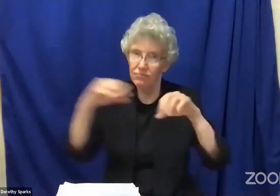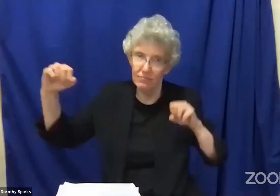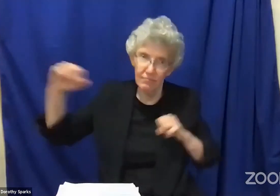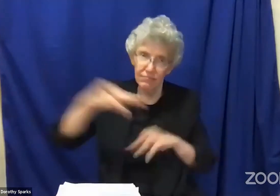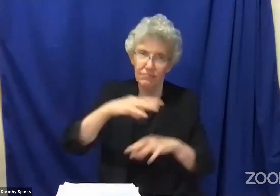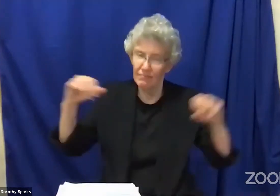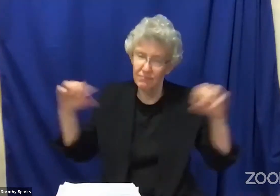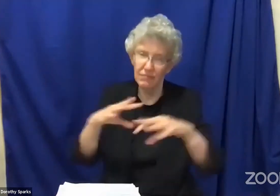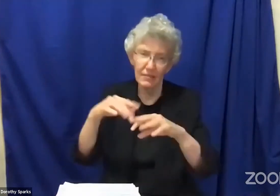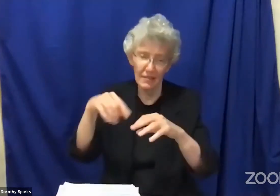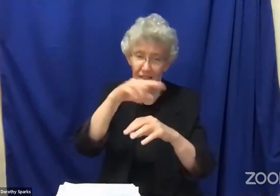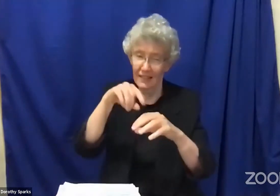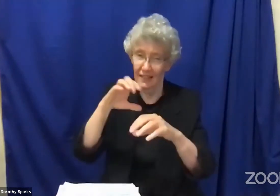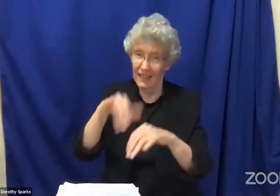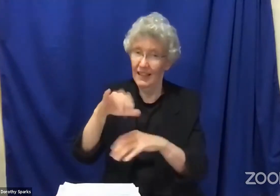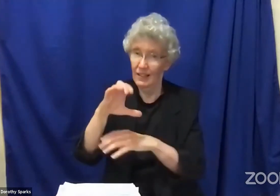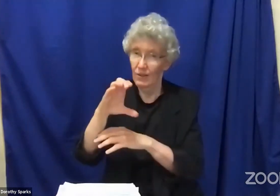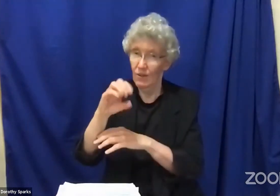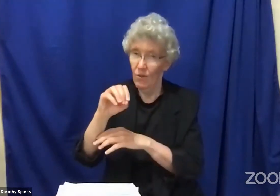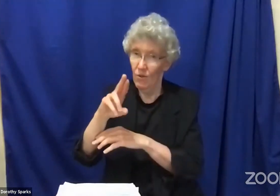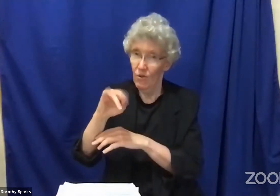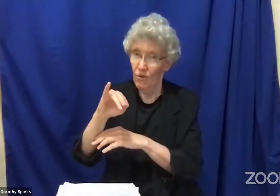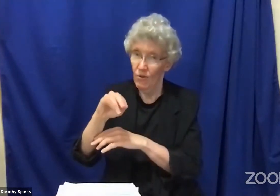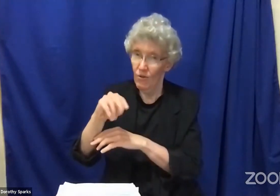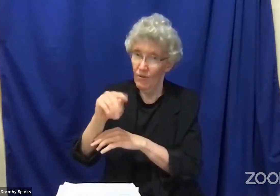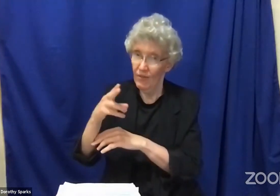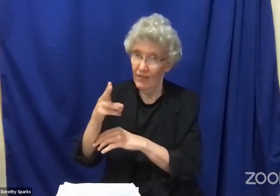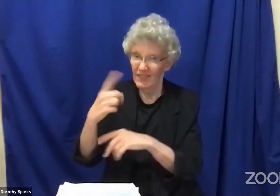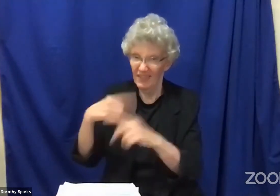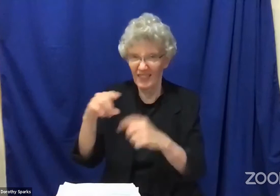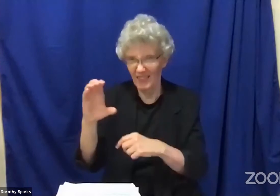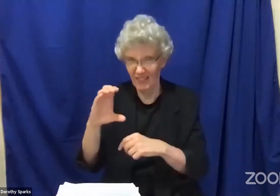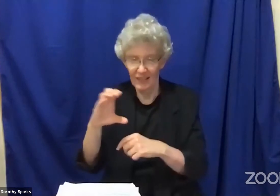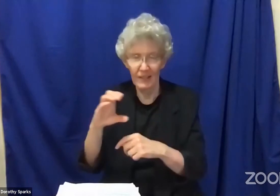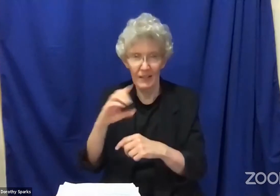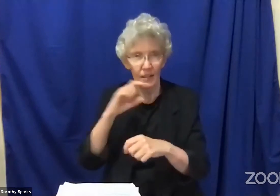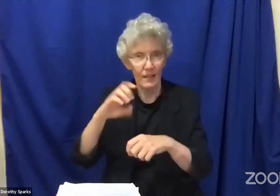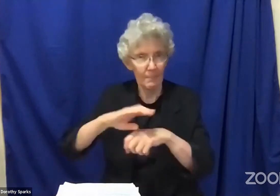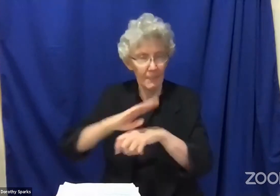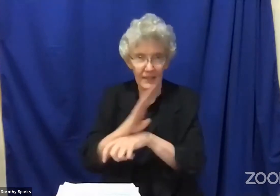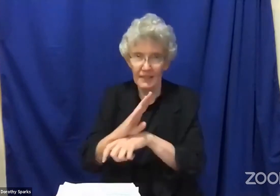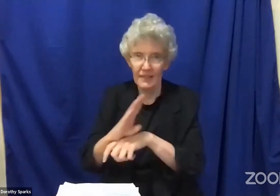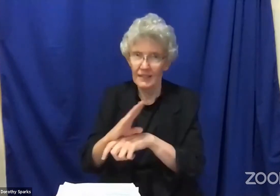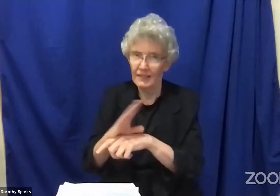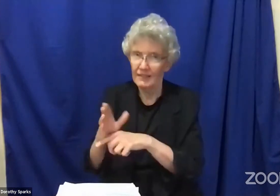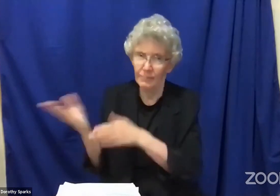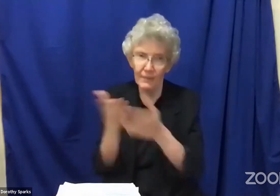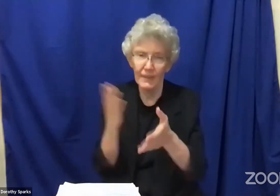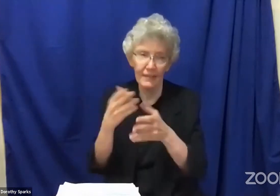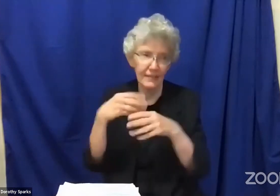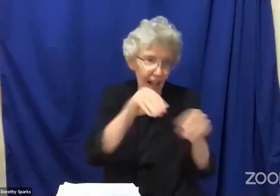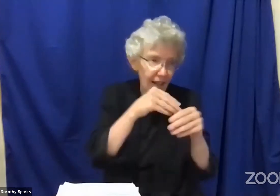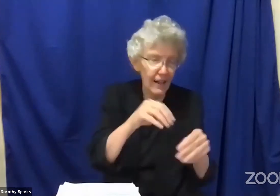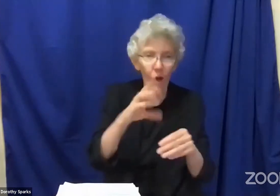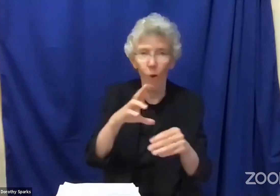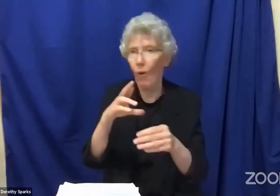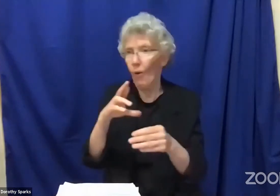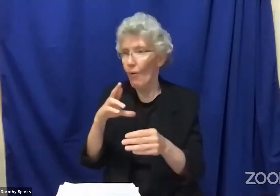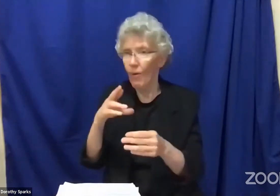and Egypt. And they would come to this city for commerce and for trade. And so, it was a very